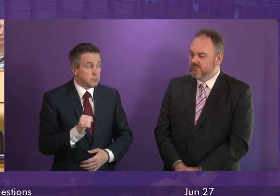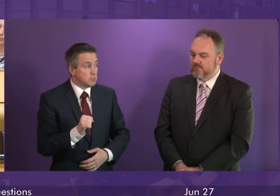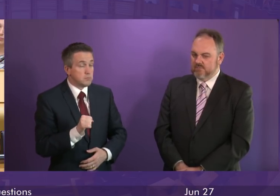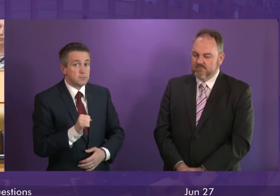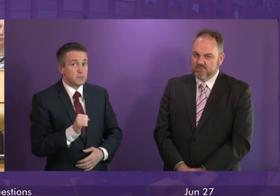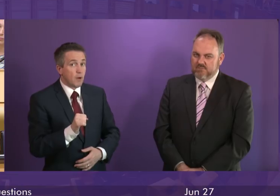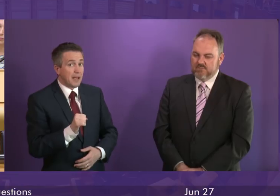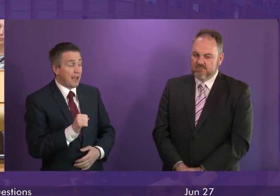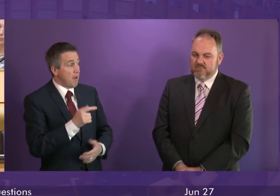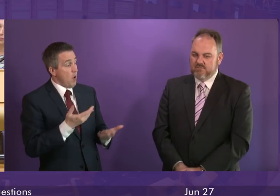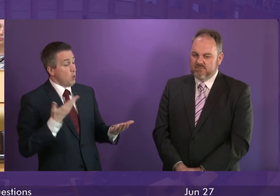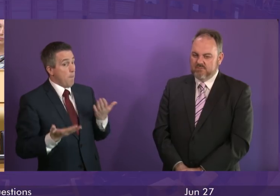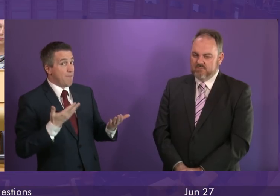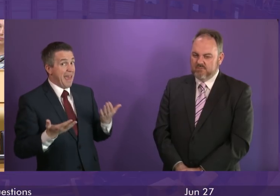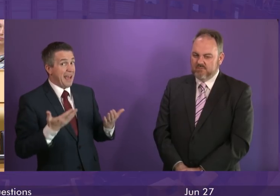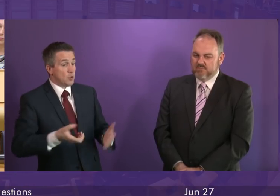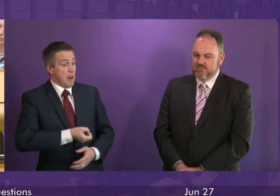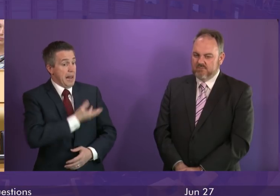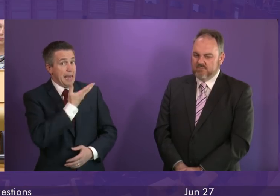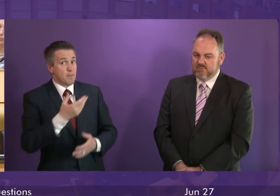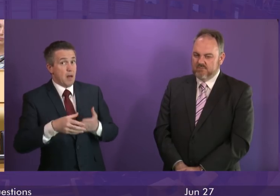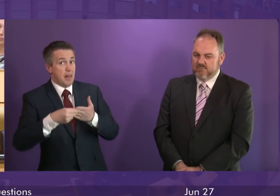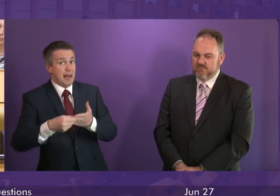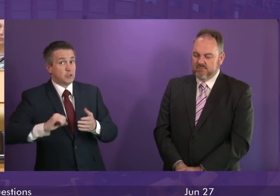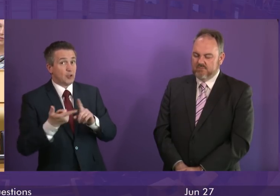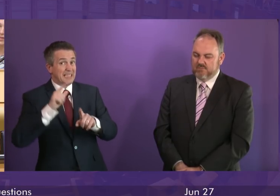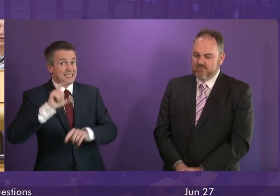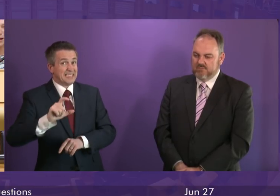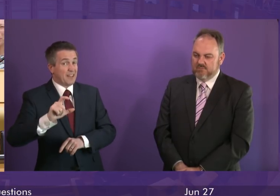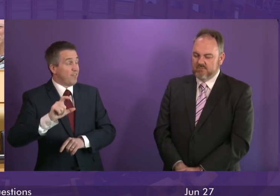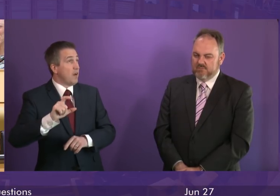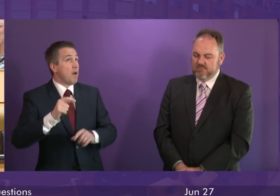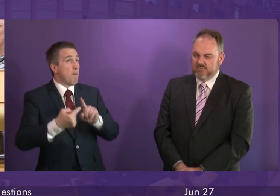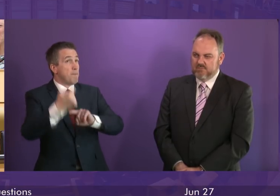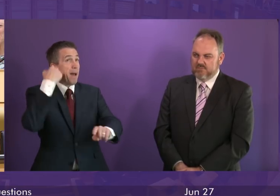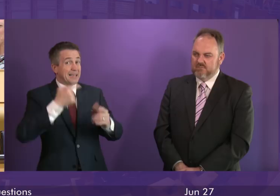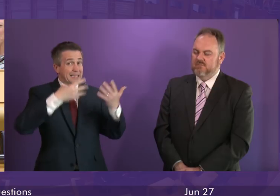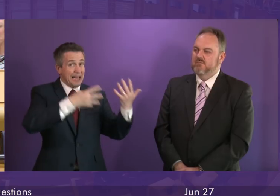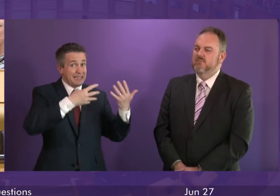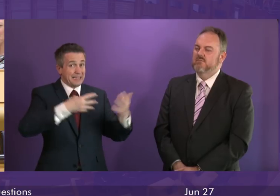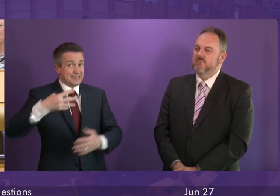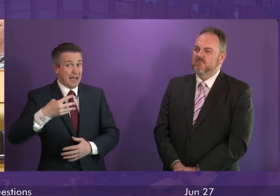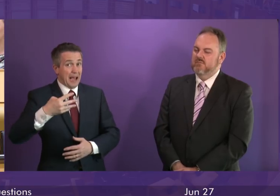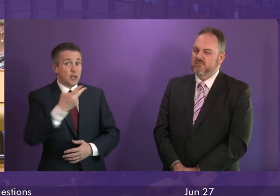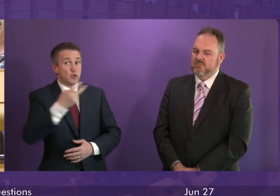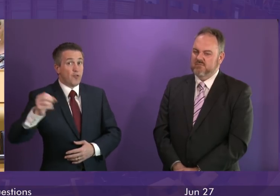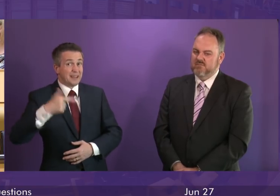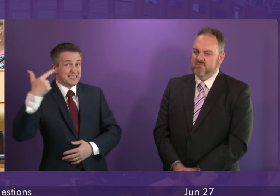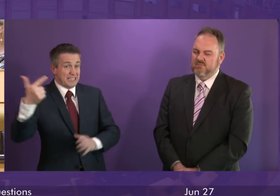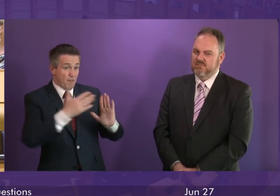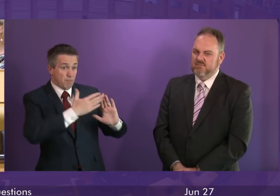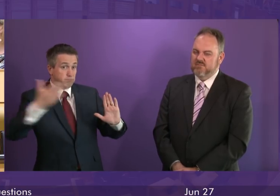out that that is in stark contrast to the Labour-led Scottish Executive, which between 1999 and 2007